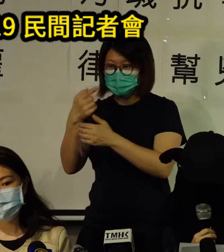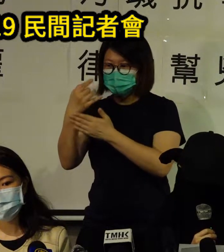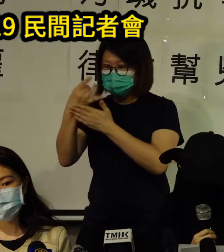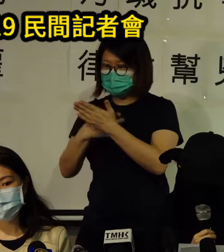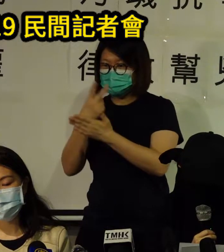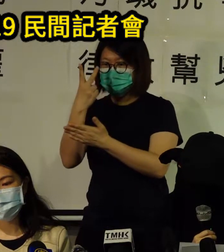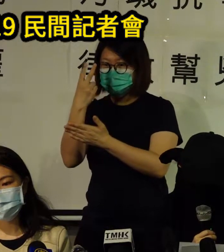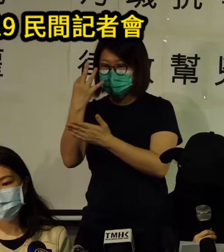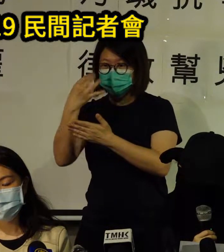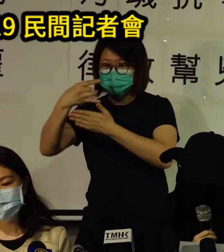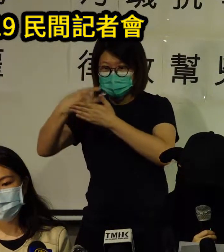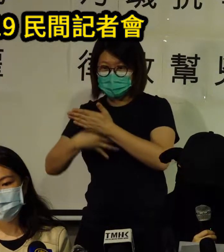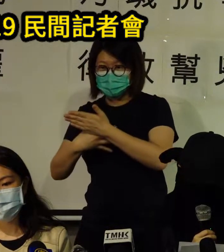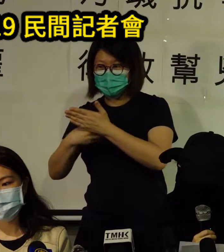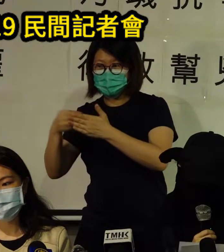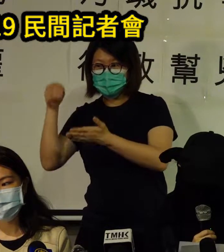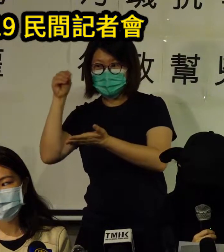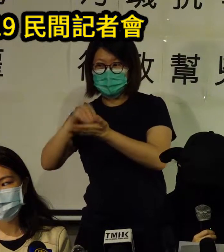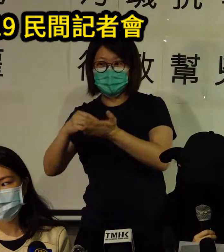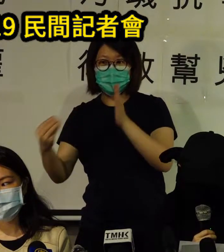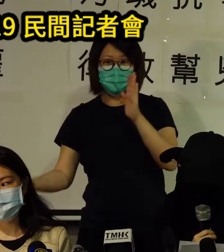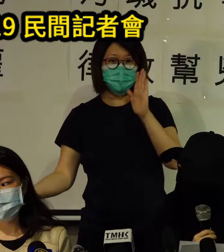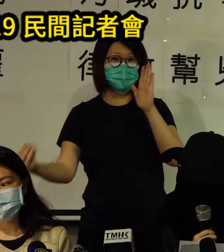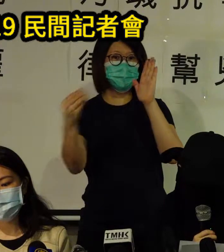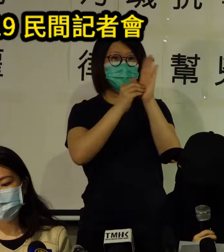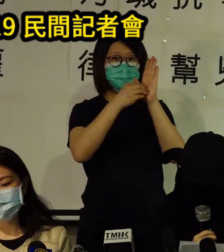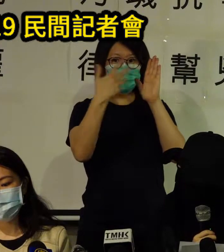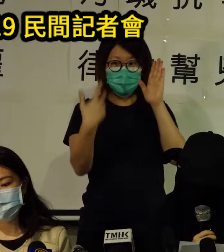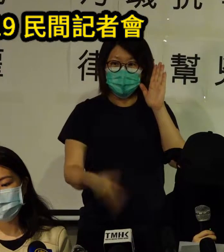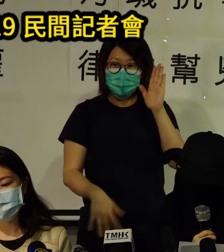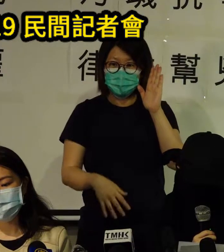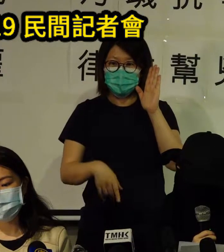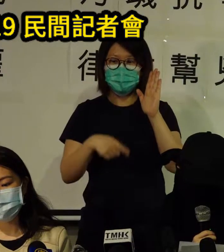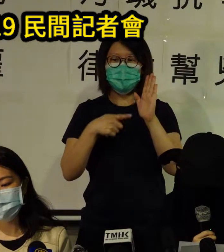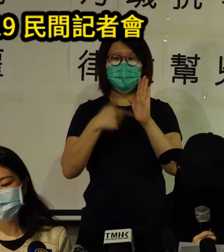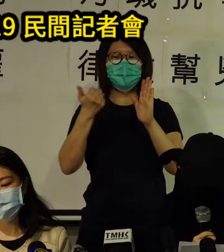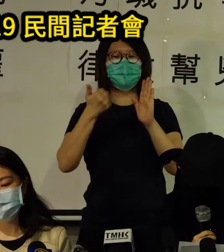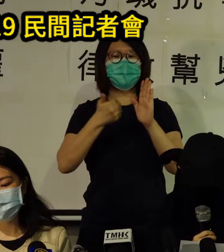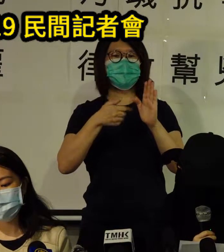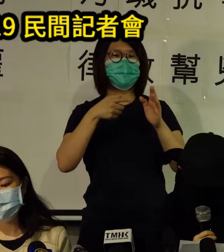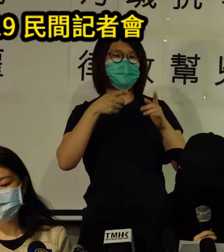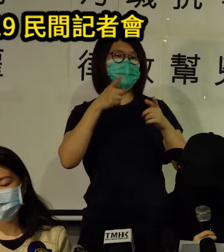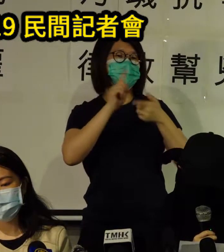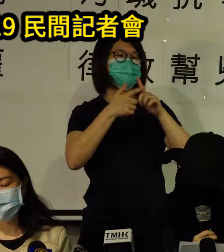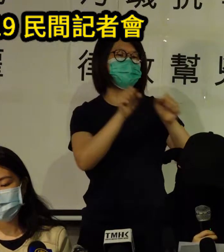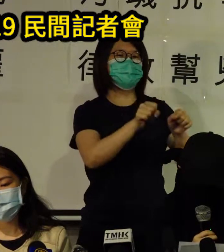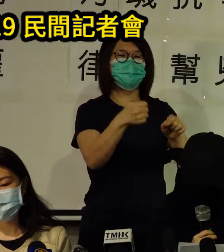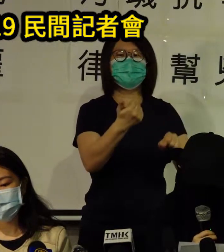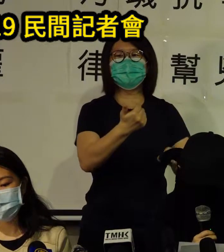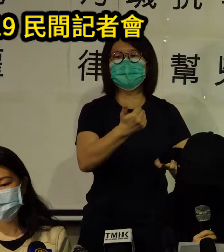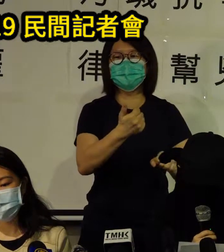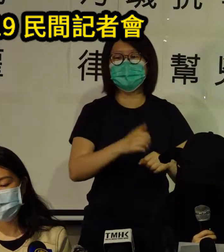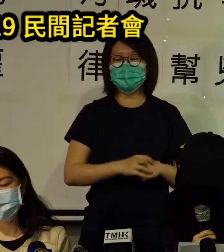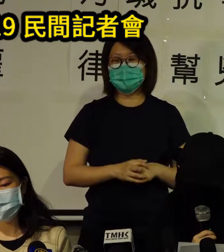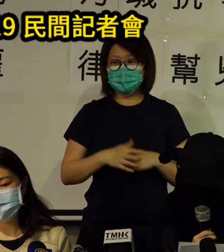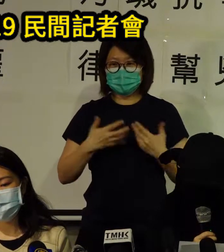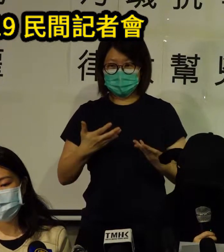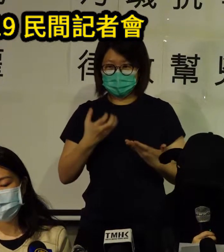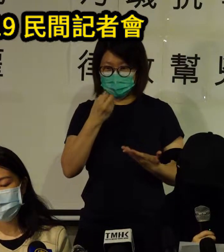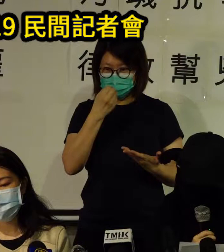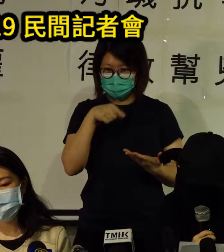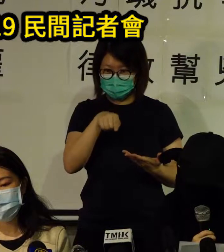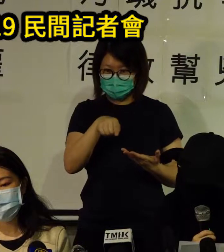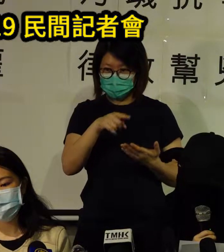as earlier six years ago the Hong Kong authorities already displayed their penchant for prosecuting and vilifying dissidents